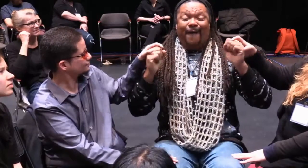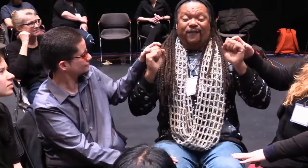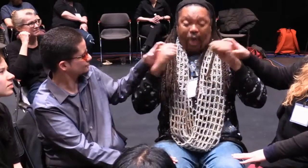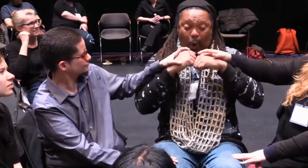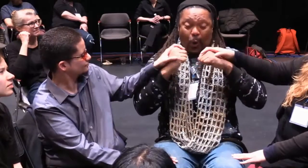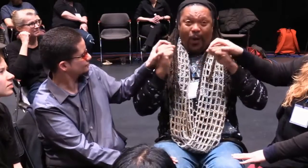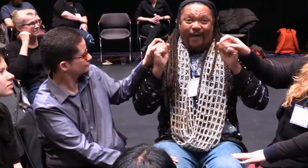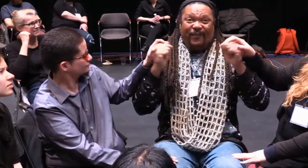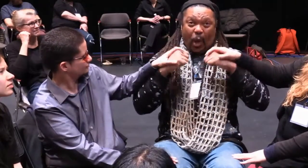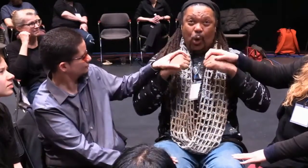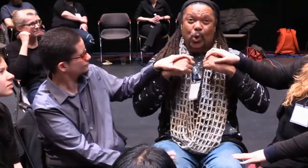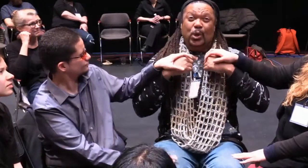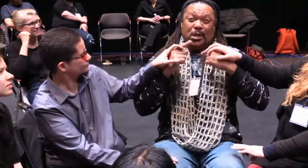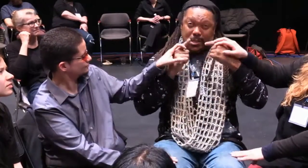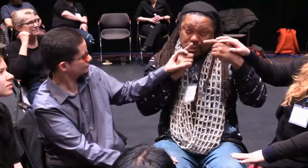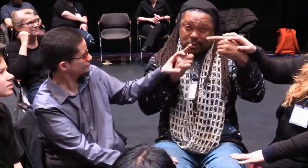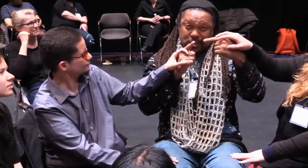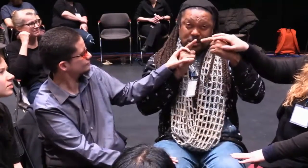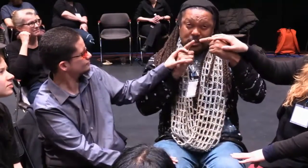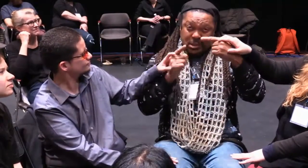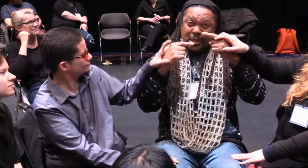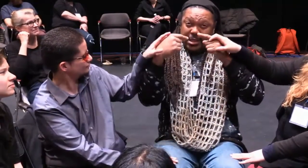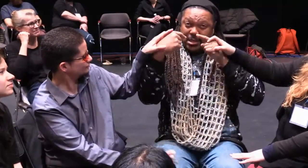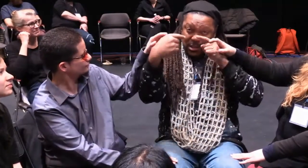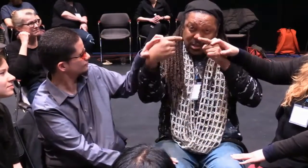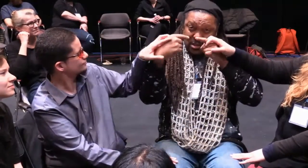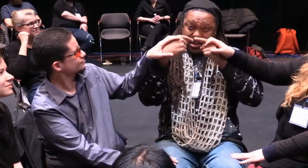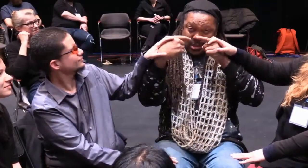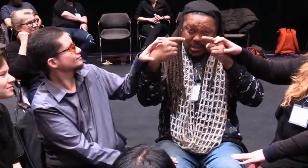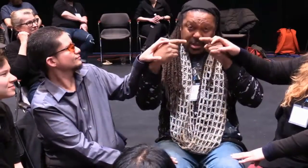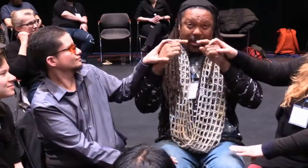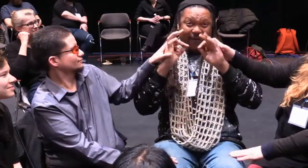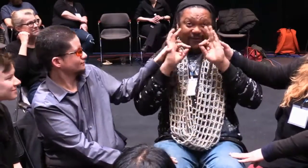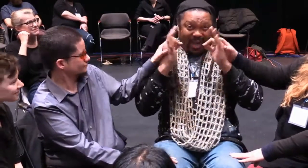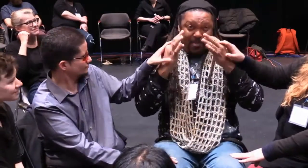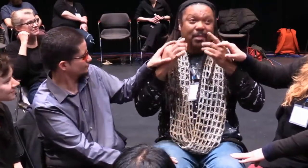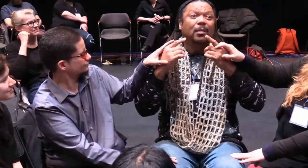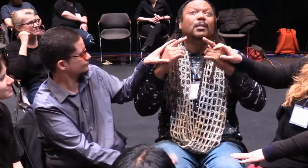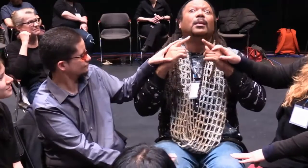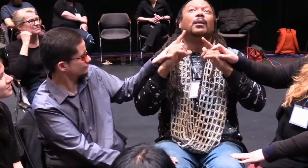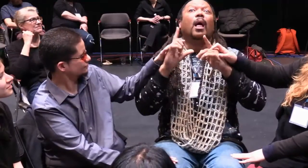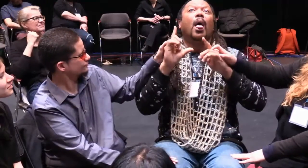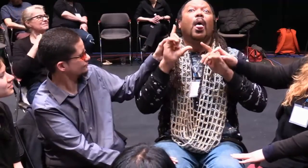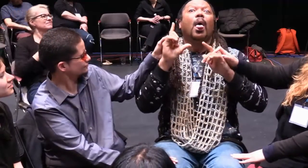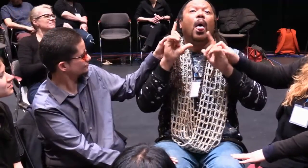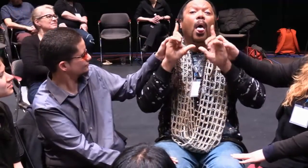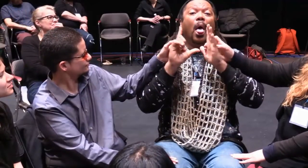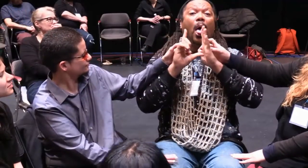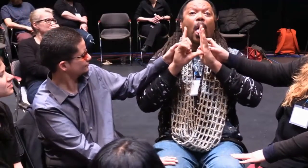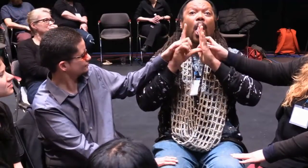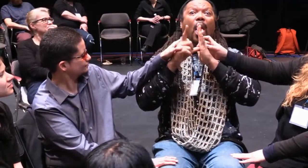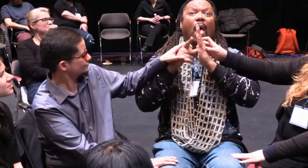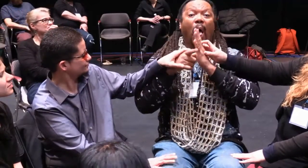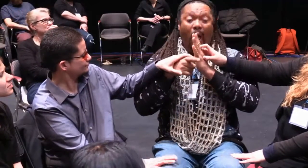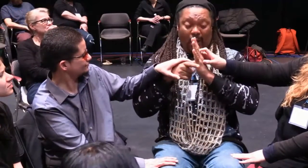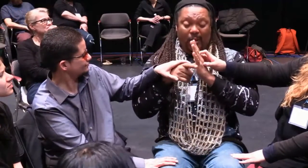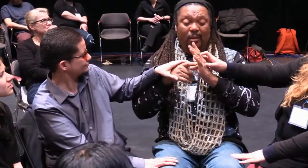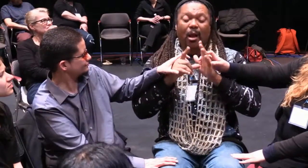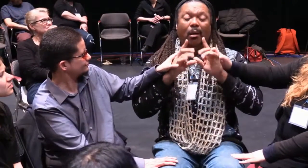deaf identity was not getting recognized. And that began the battle within my family about the identities that I lived